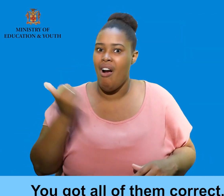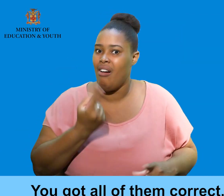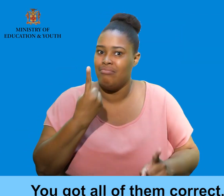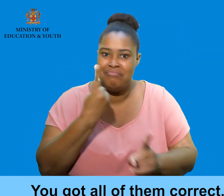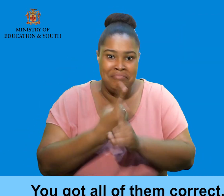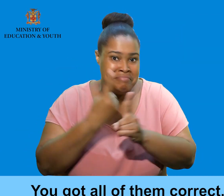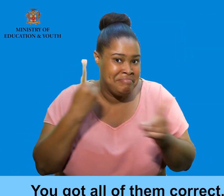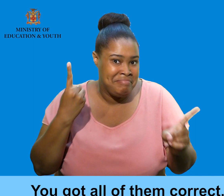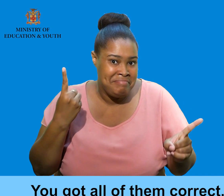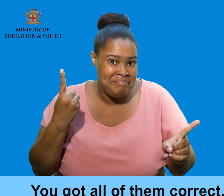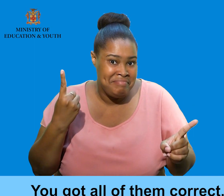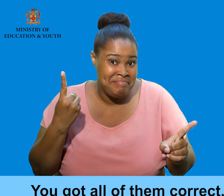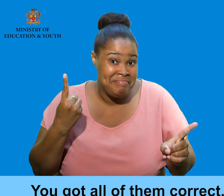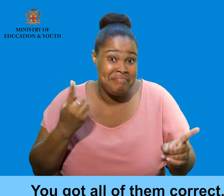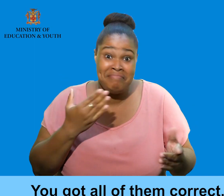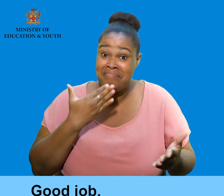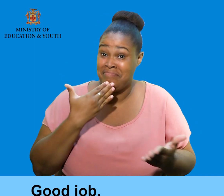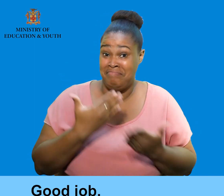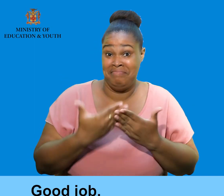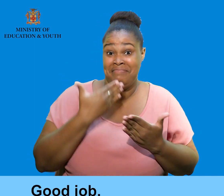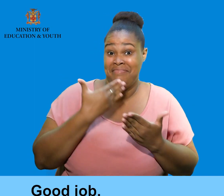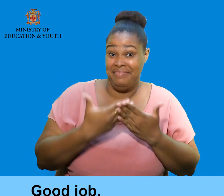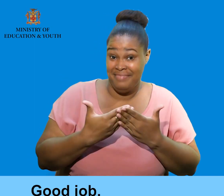You got all of them correct. Good job.